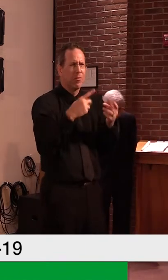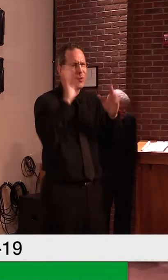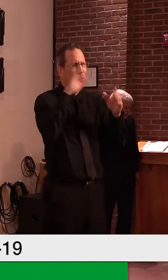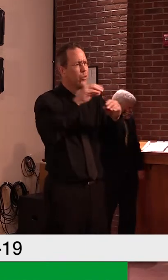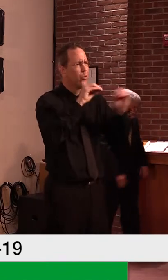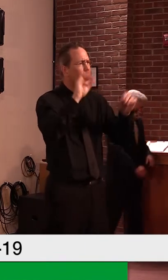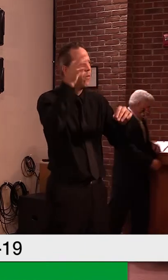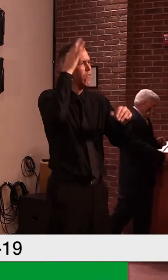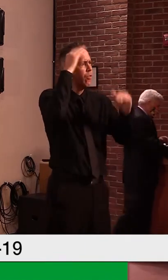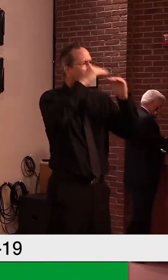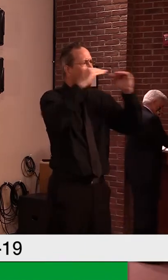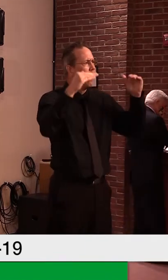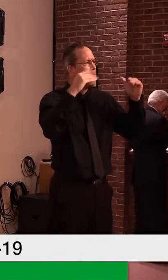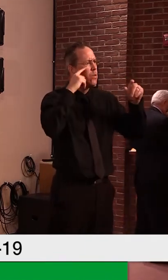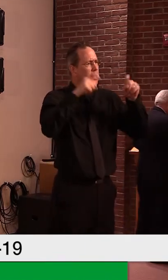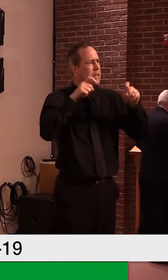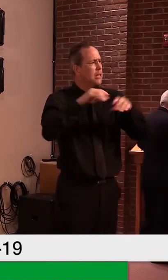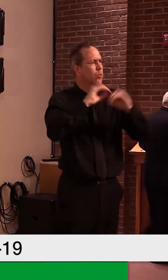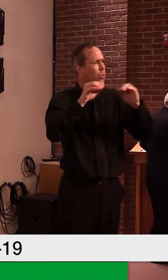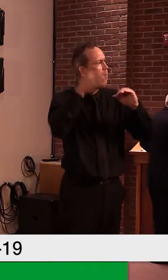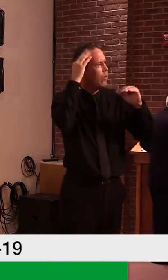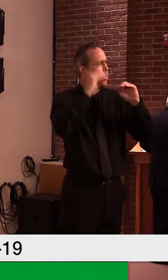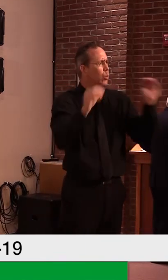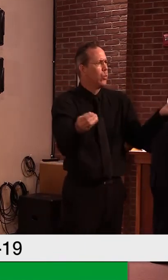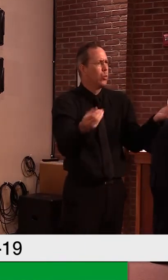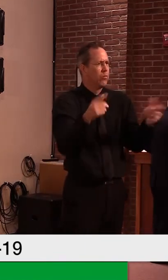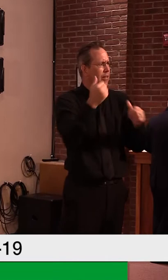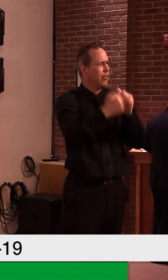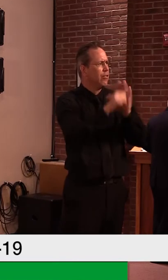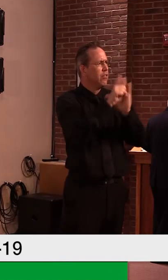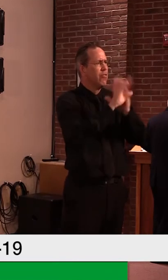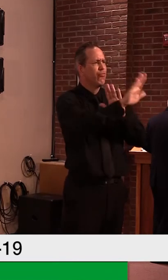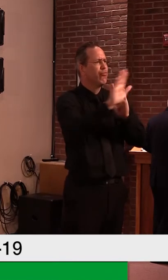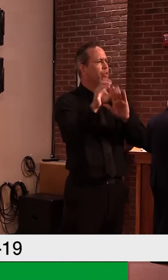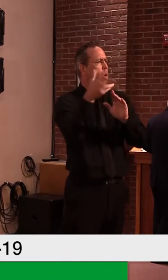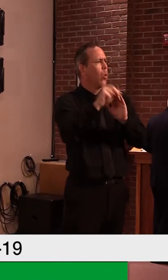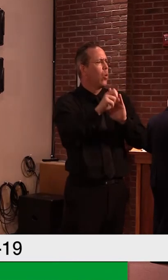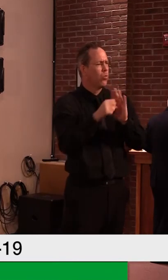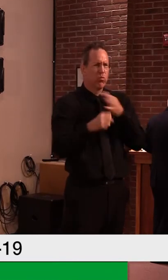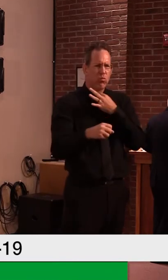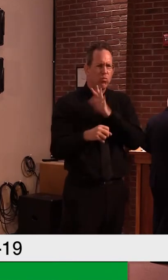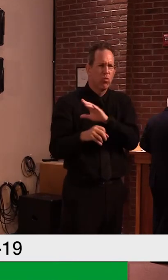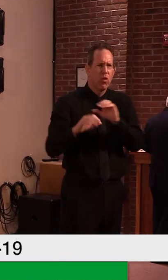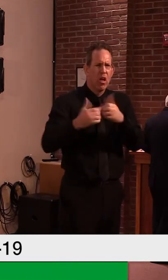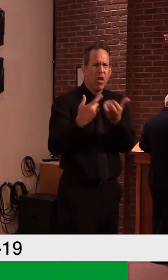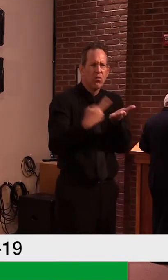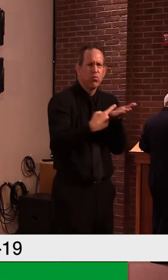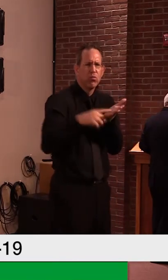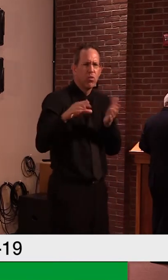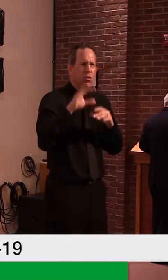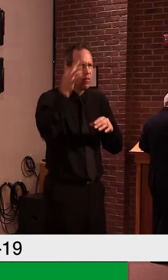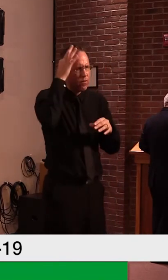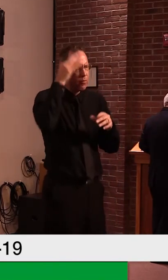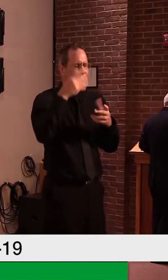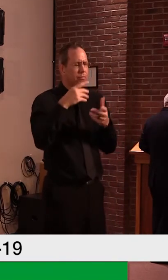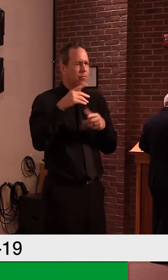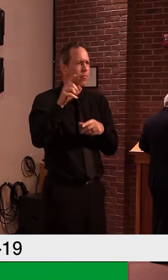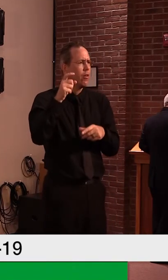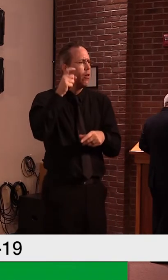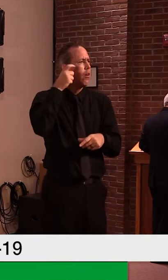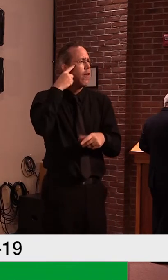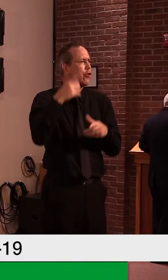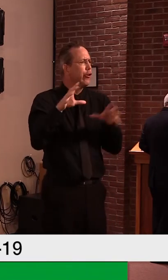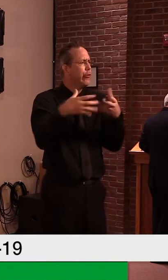governance association is to call those on and, uh, and heard many, uh, talking about, uh, the, the need, uh, for